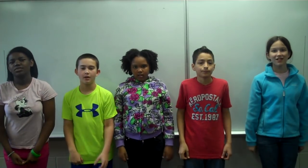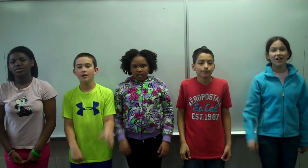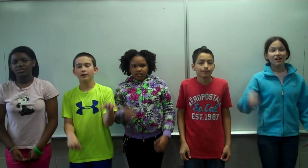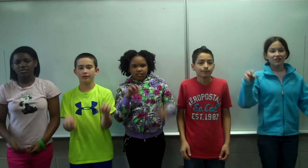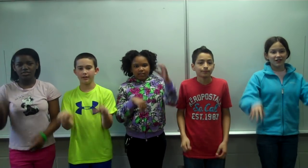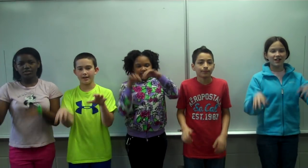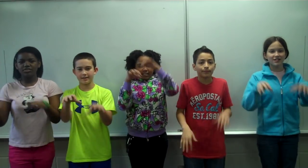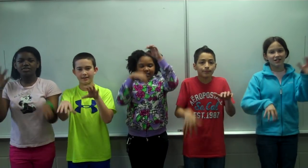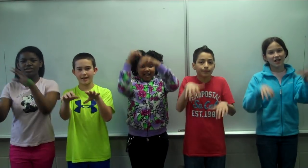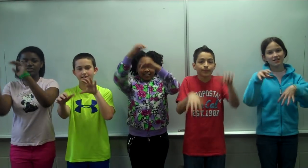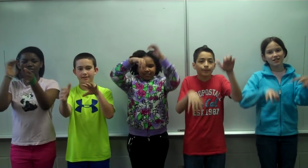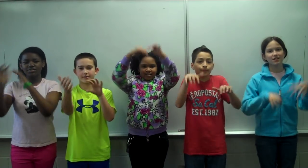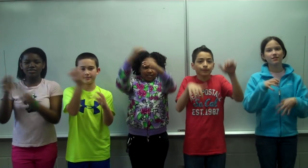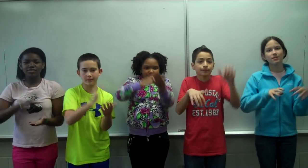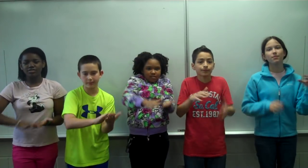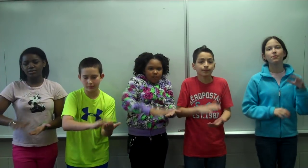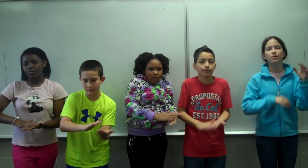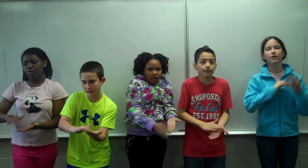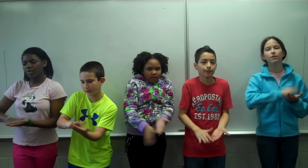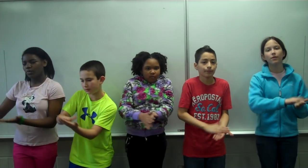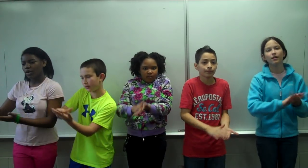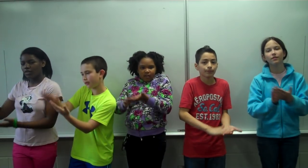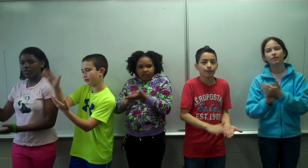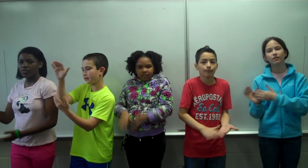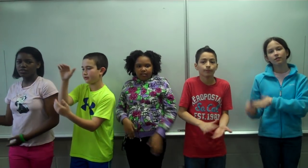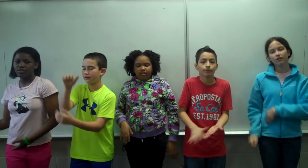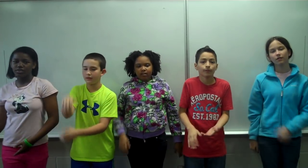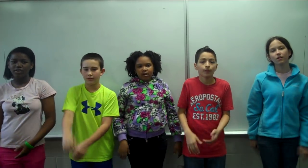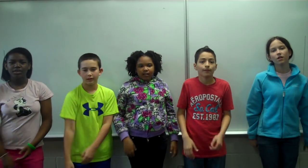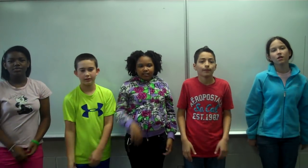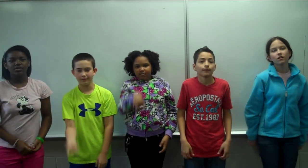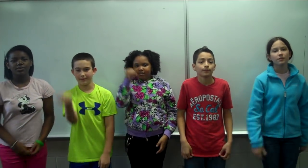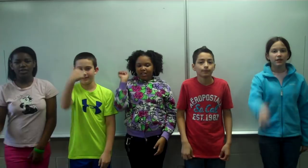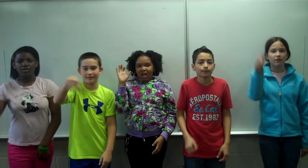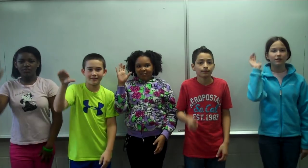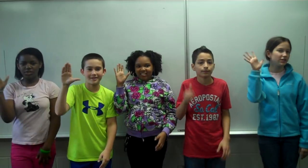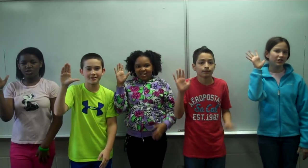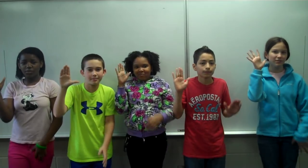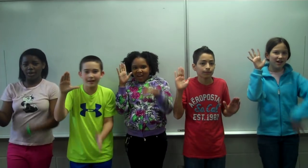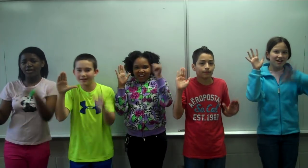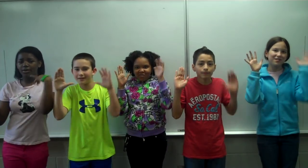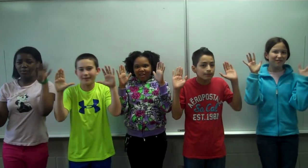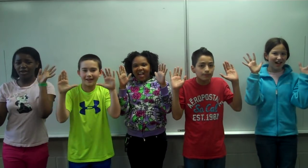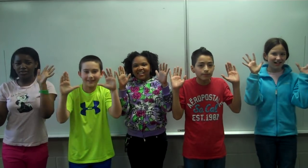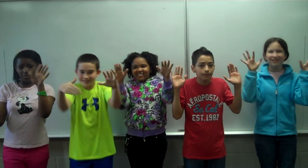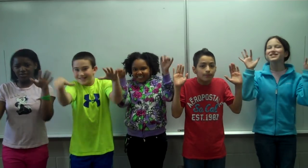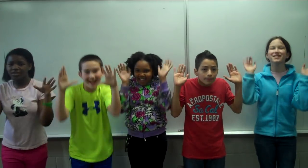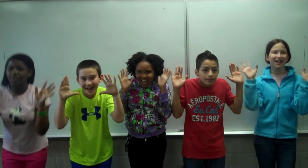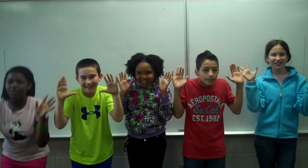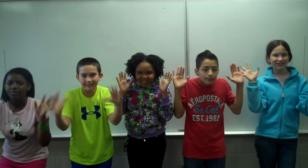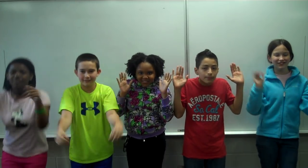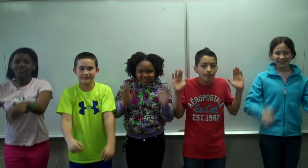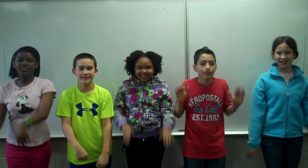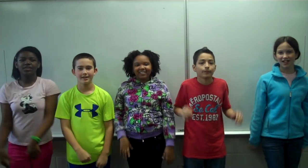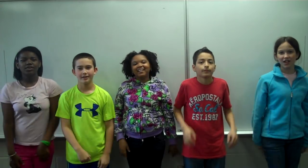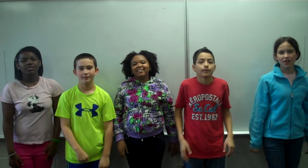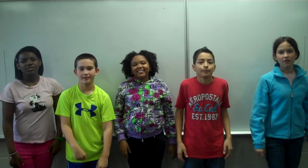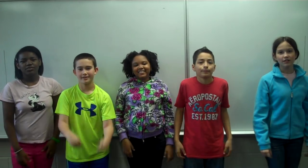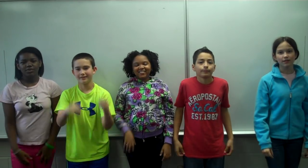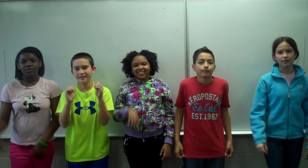Creates a caste system supporting wealth Maybe a richer, brighter, better self With some